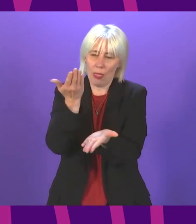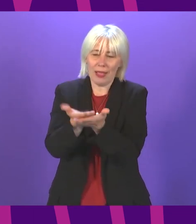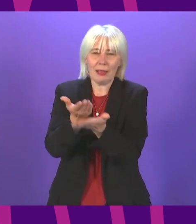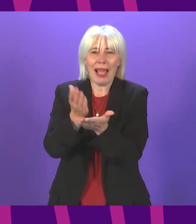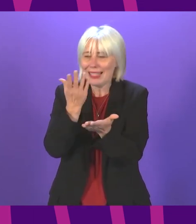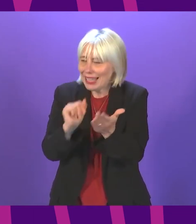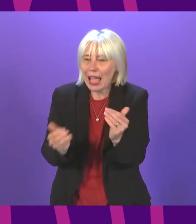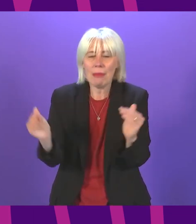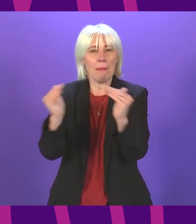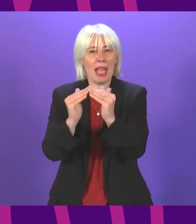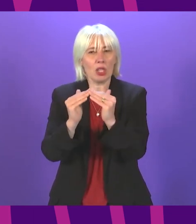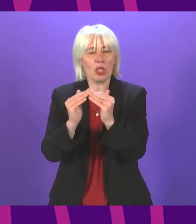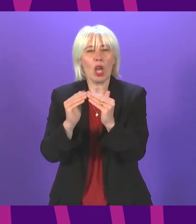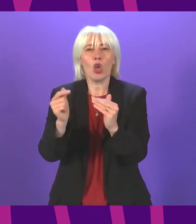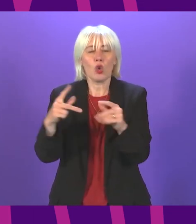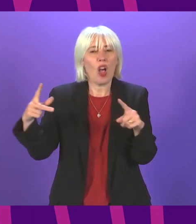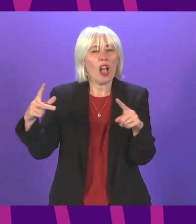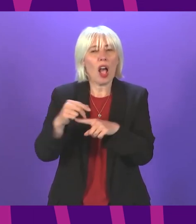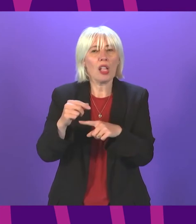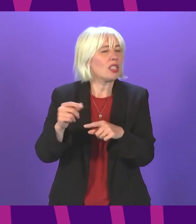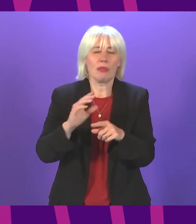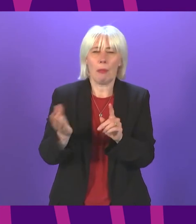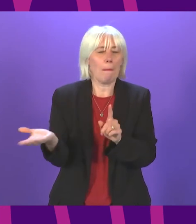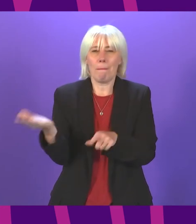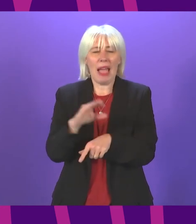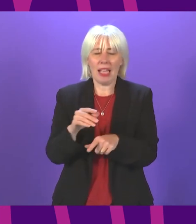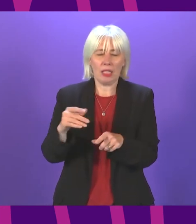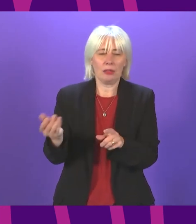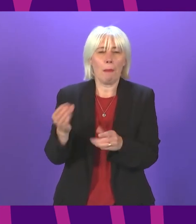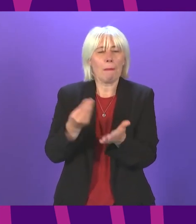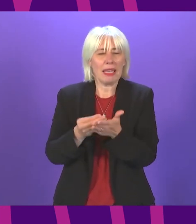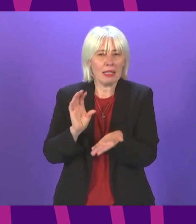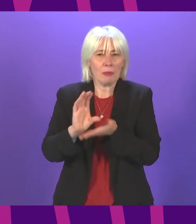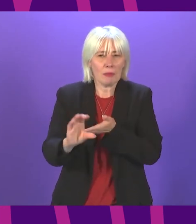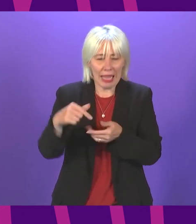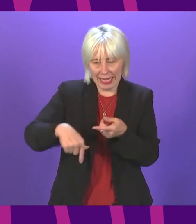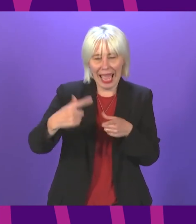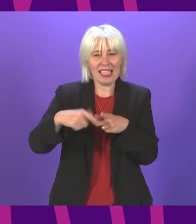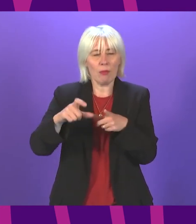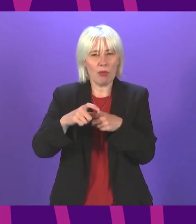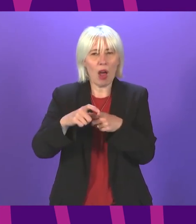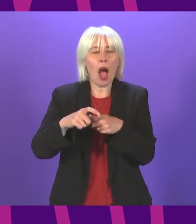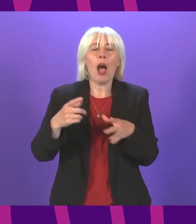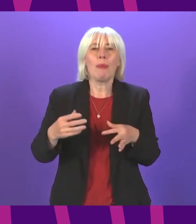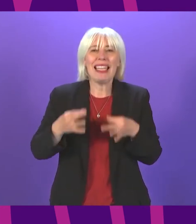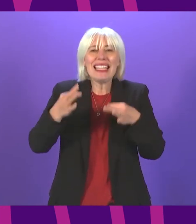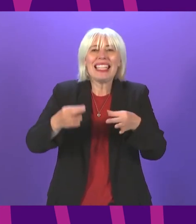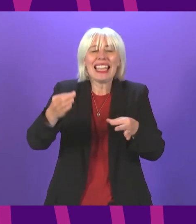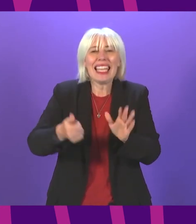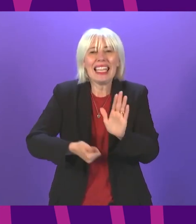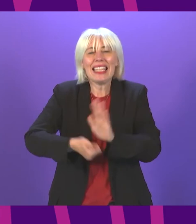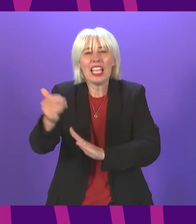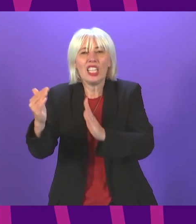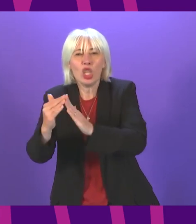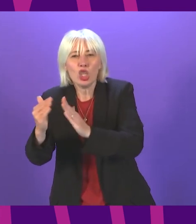so we want to see a reverse to cuts in Edinburgh where at the point where we're seeing an increase in delayed discharge we're seeing the